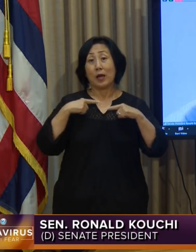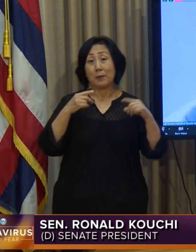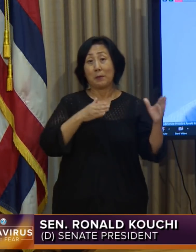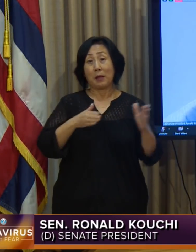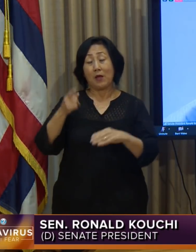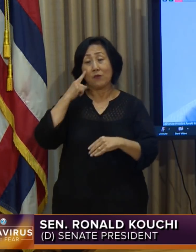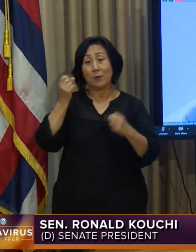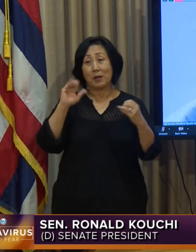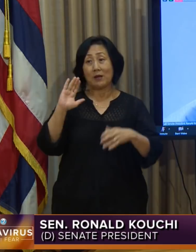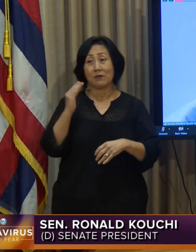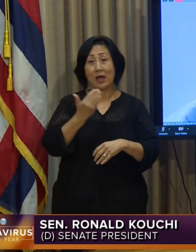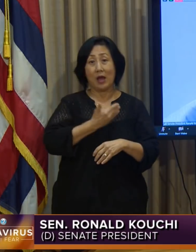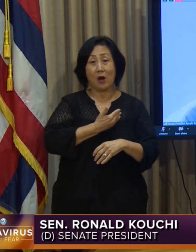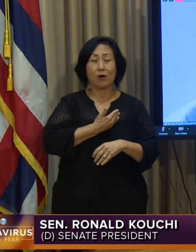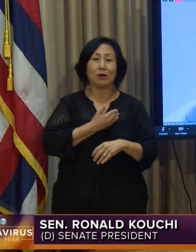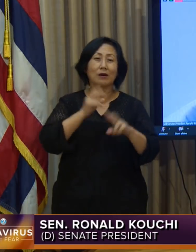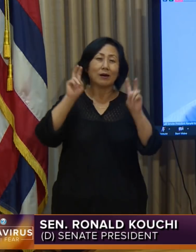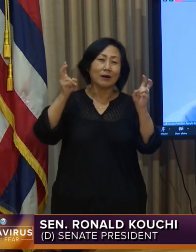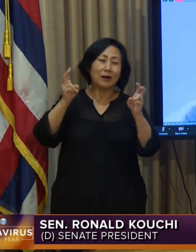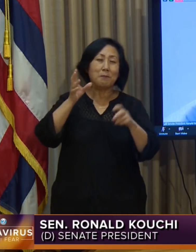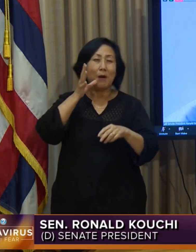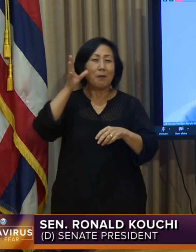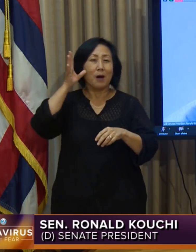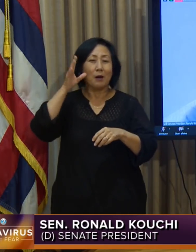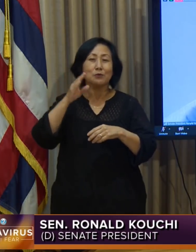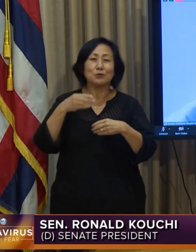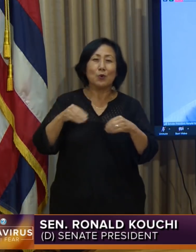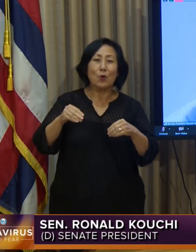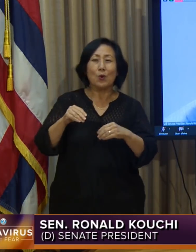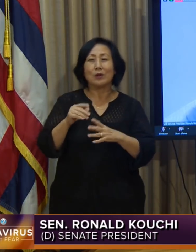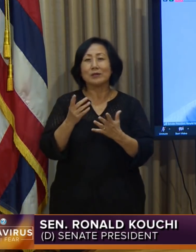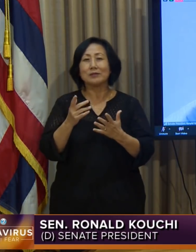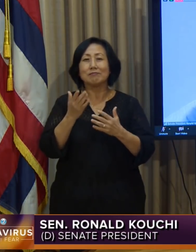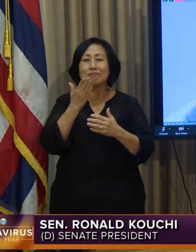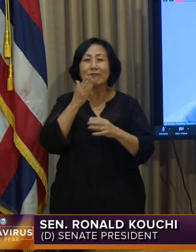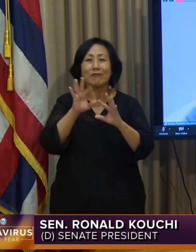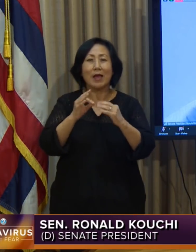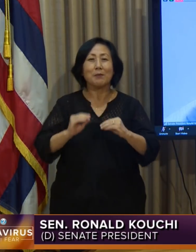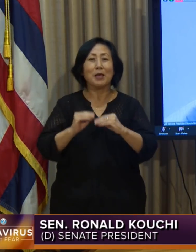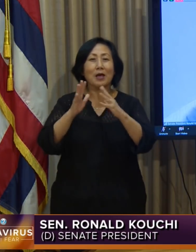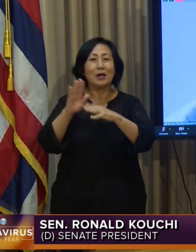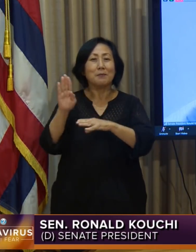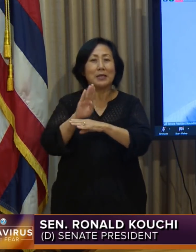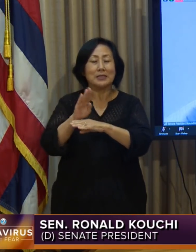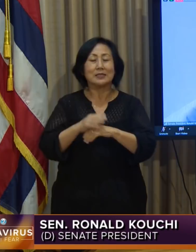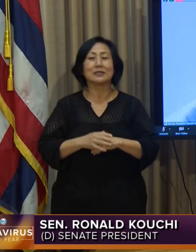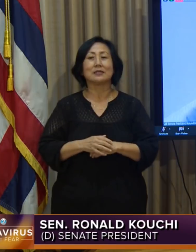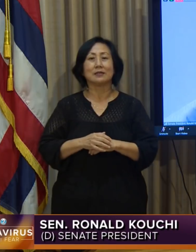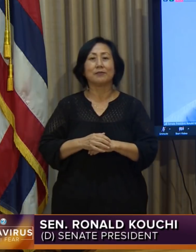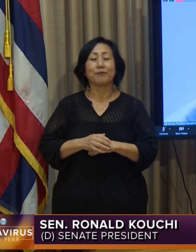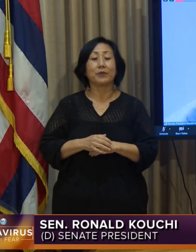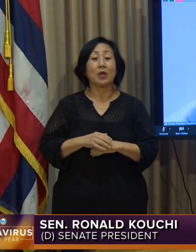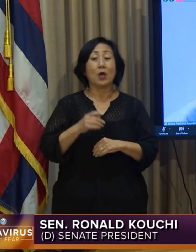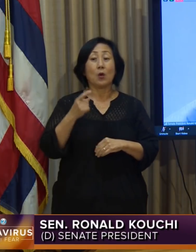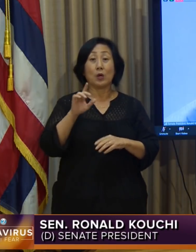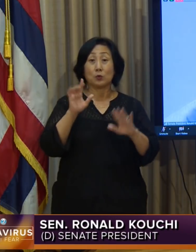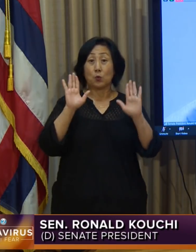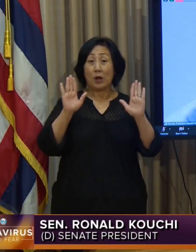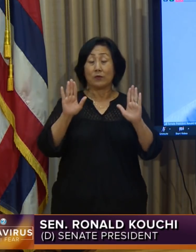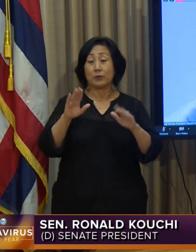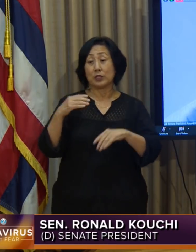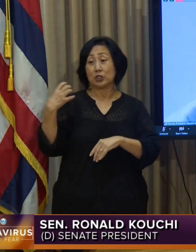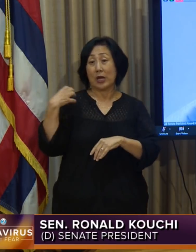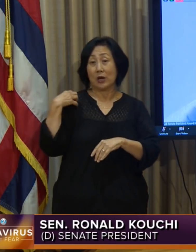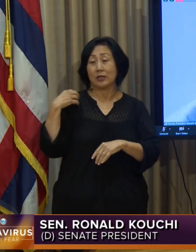for many of our mom and pops. And what was really fantastic about what chairs Dela Cruz and Luke put